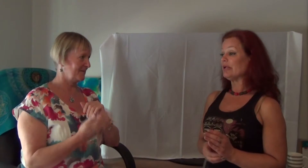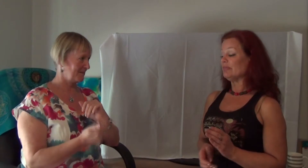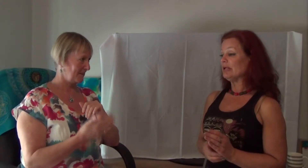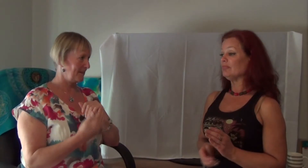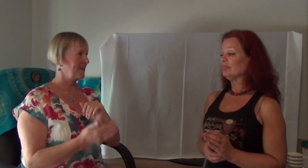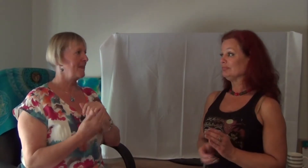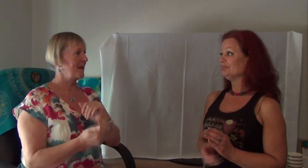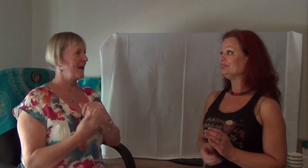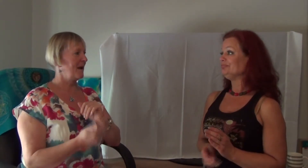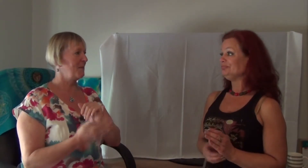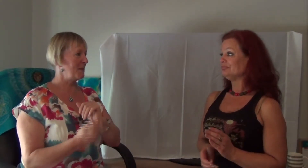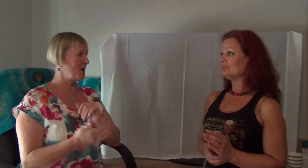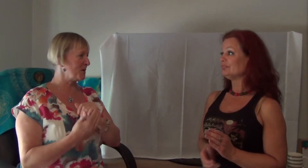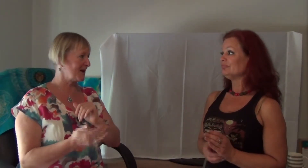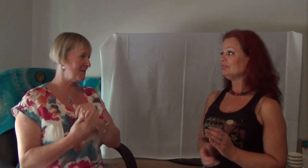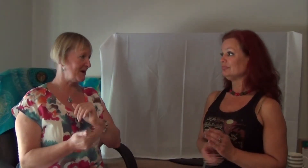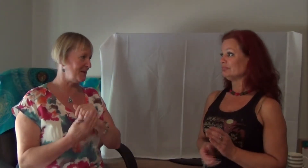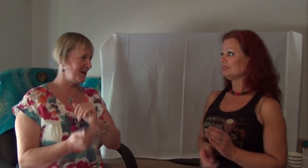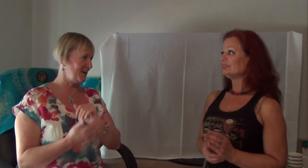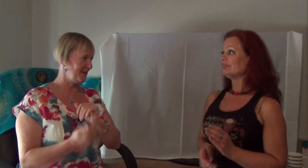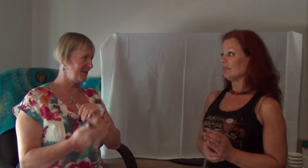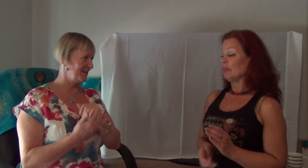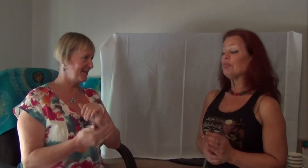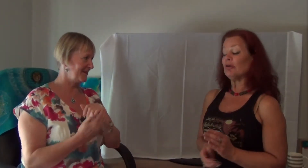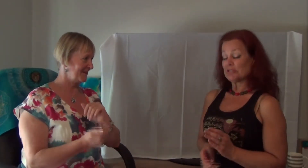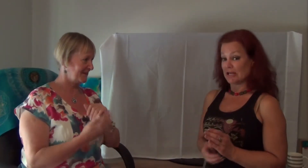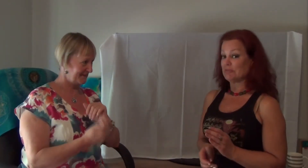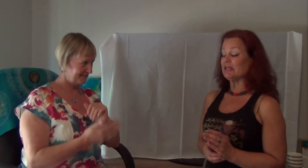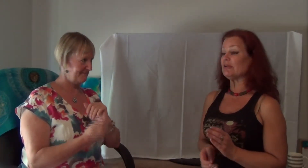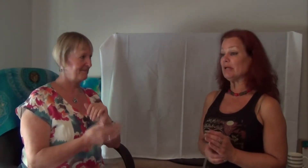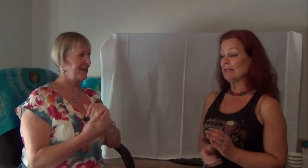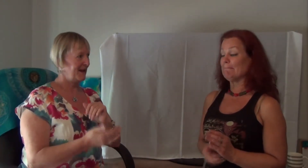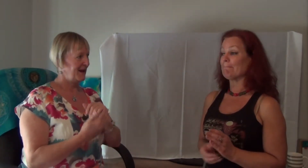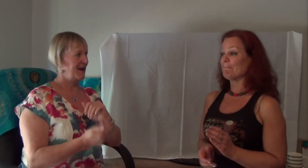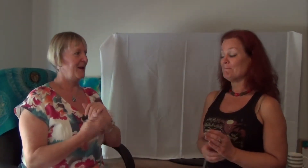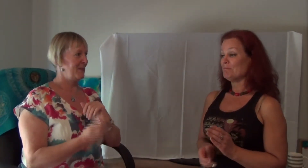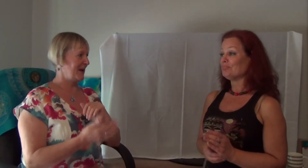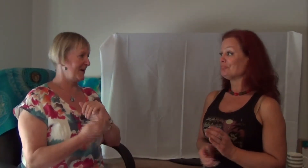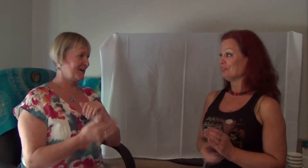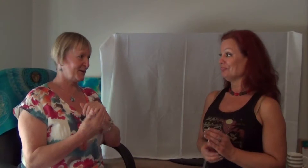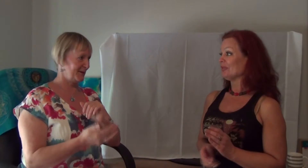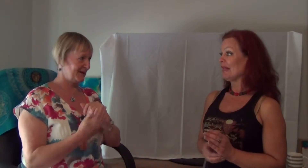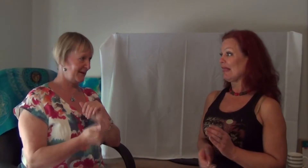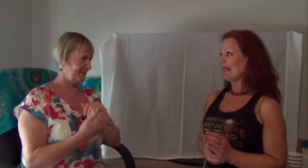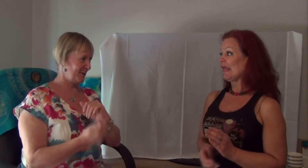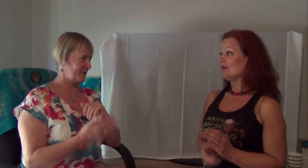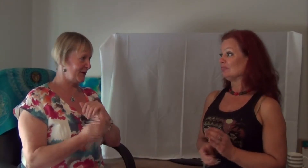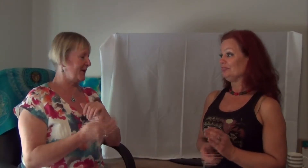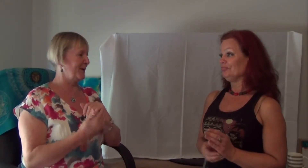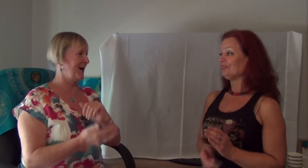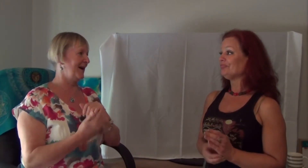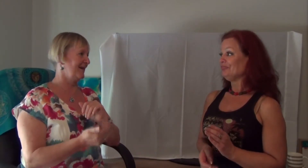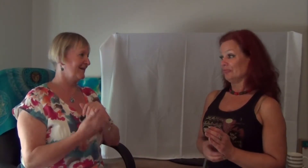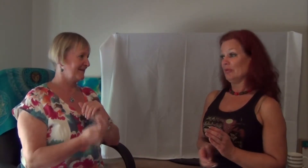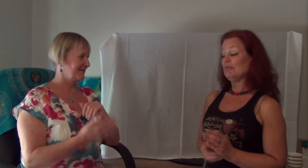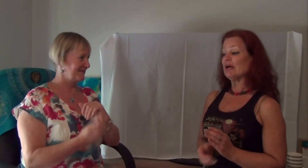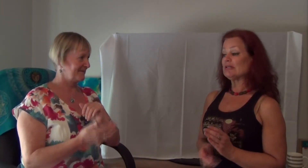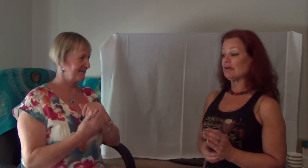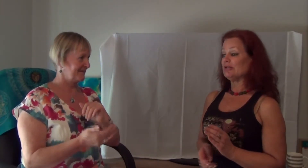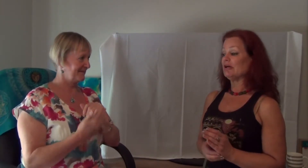hitting me. And my poles kept hitting me. My poles kept hitting me. And maybe I saw a dead fir tree on the way. Maybe I saw a